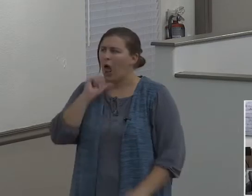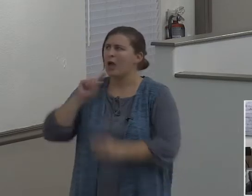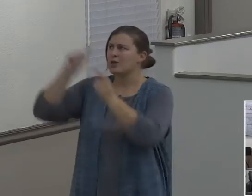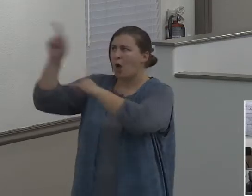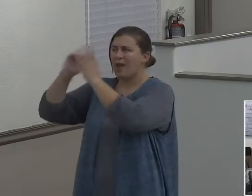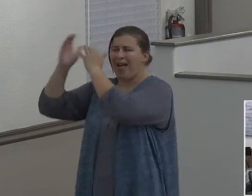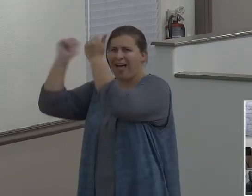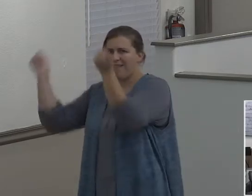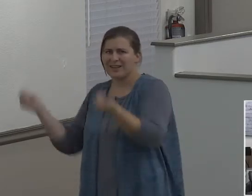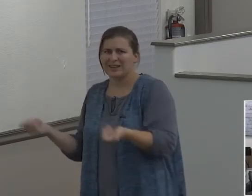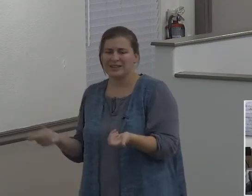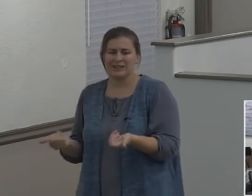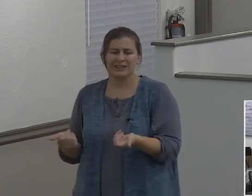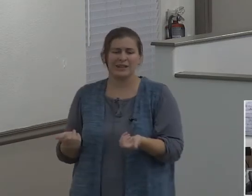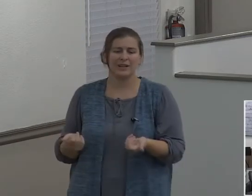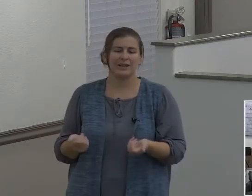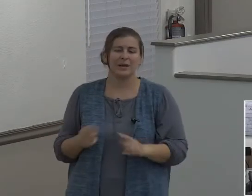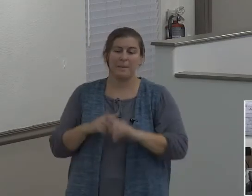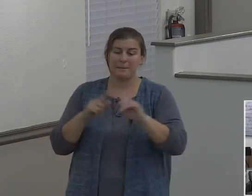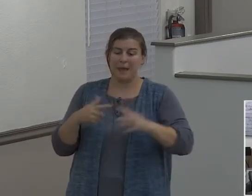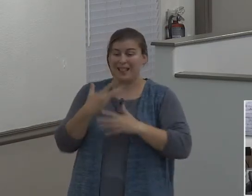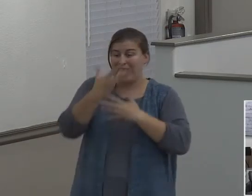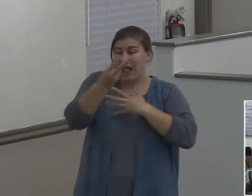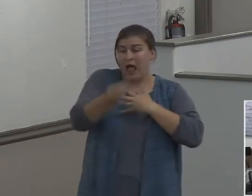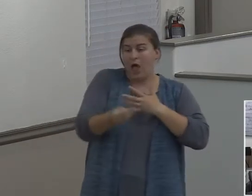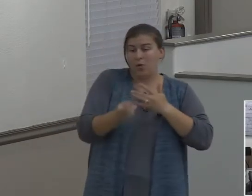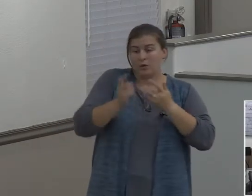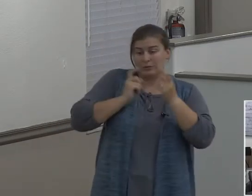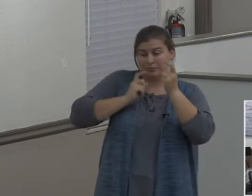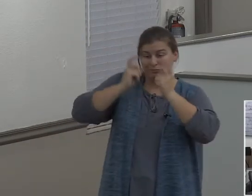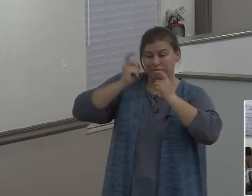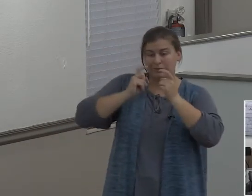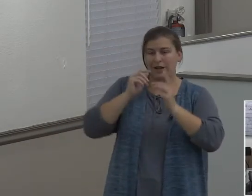Instead, their outward facade fooled only themselves.